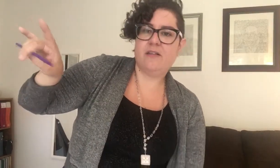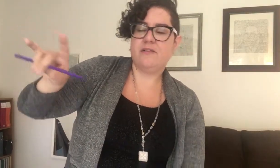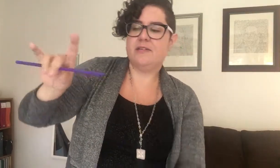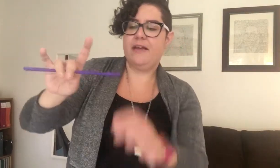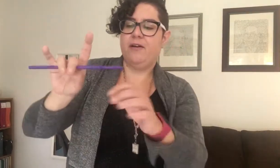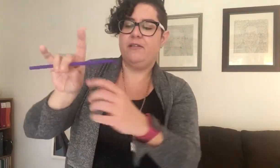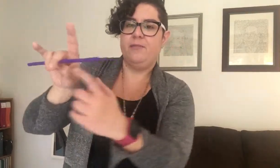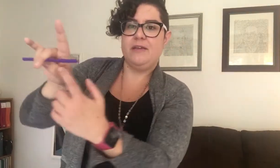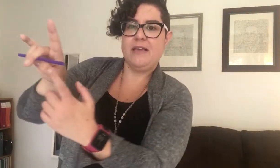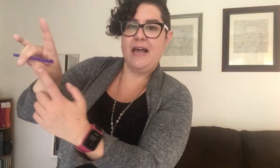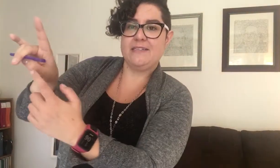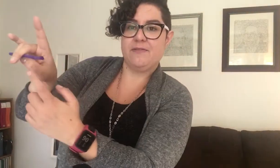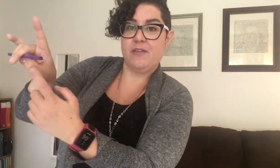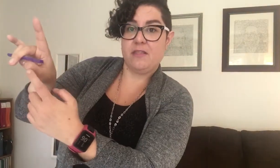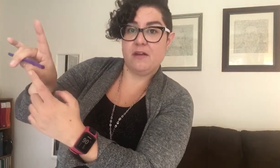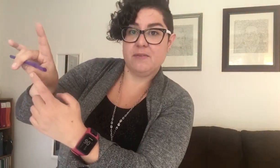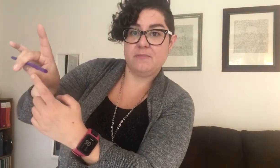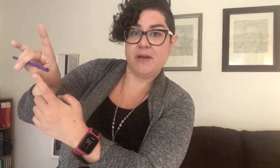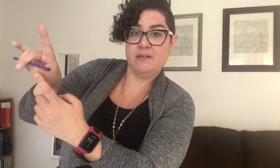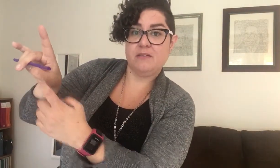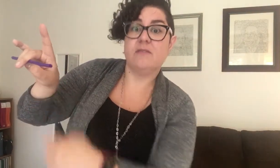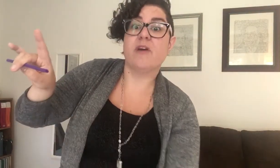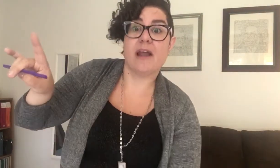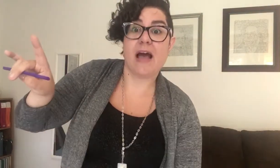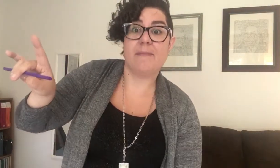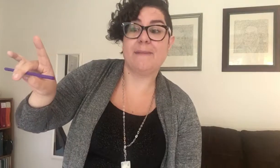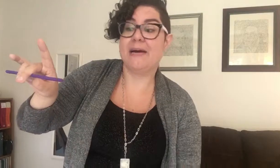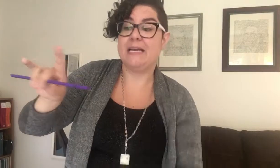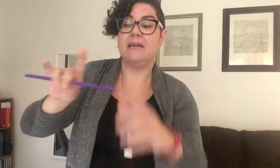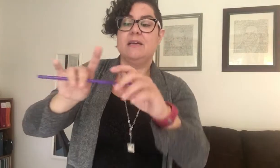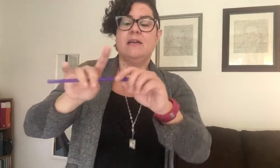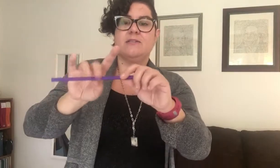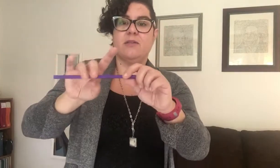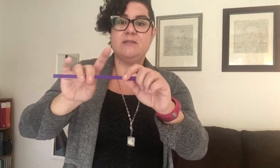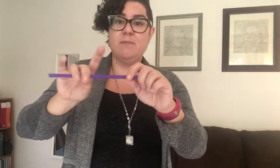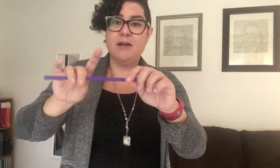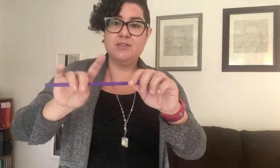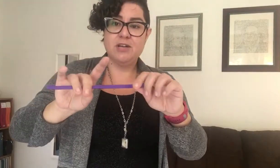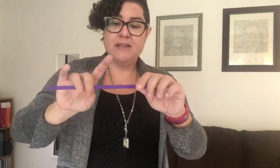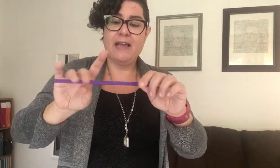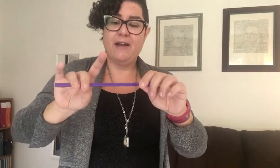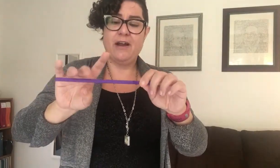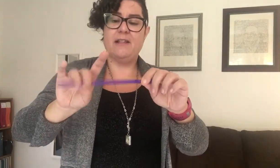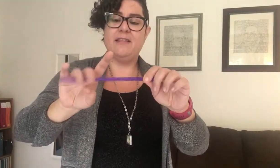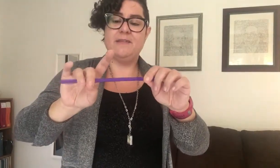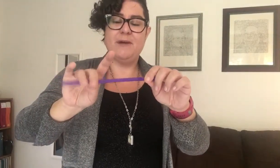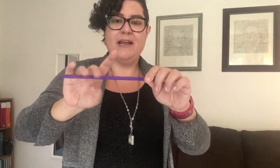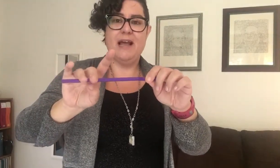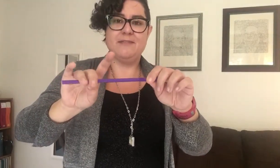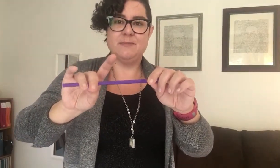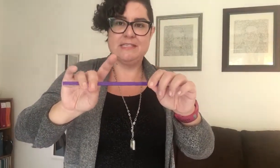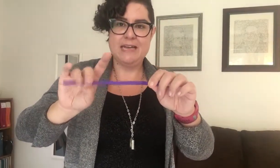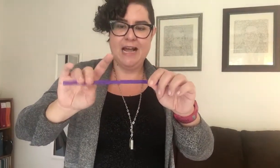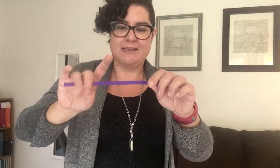that there's a carrot in there. But yes, if that thumb is bent, you've got a happy bunny. So let's munch on the carrot. Let the bunny have some snacks.